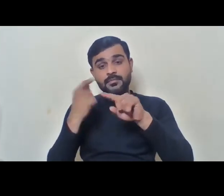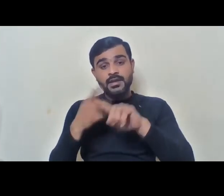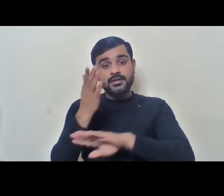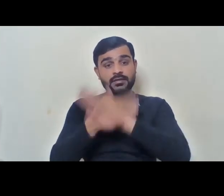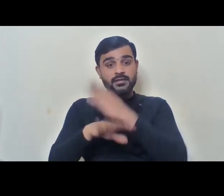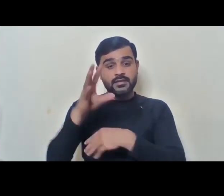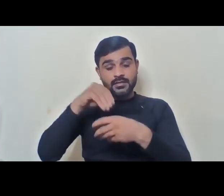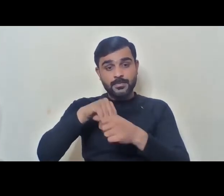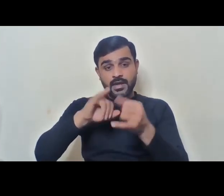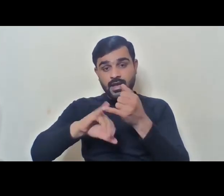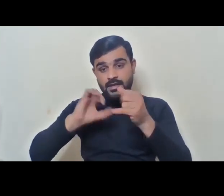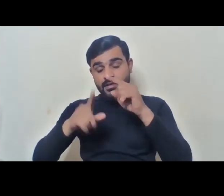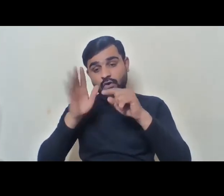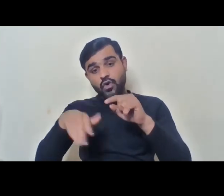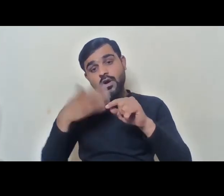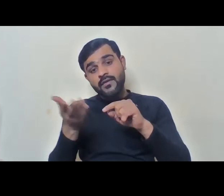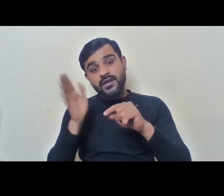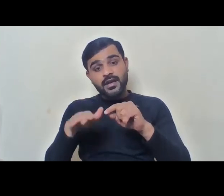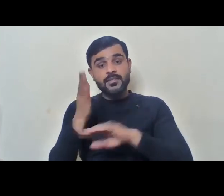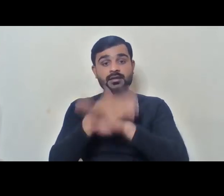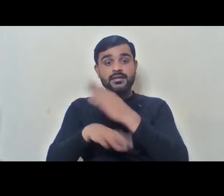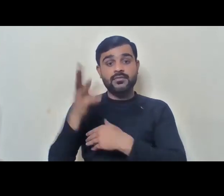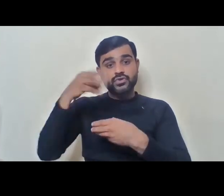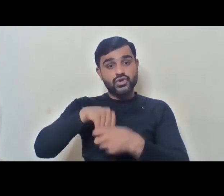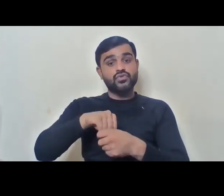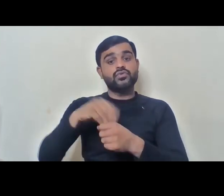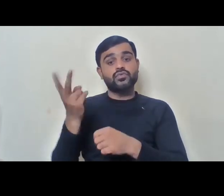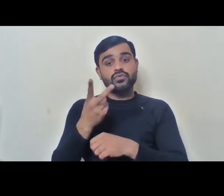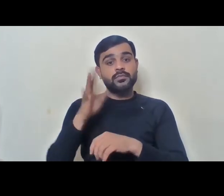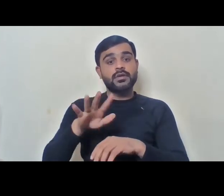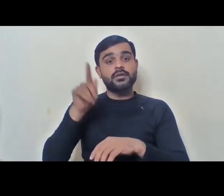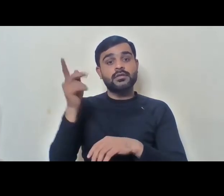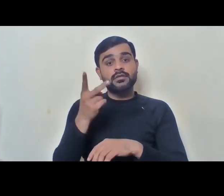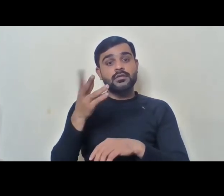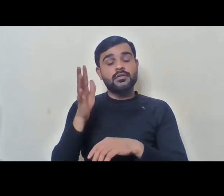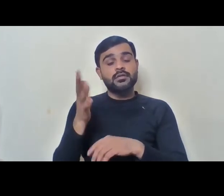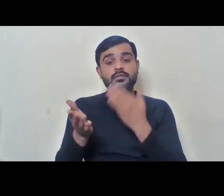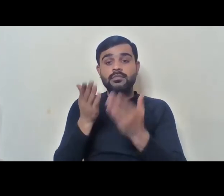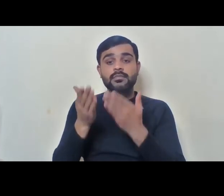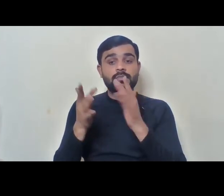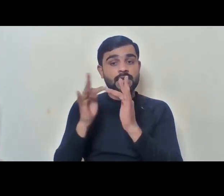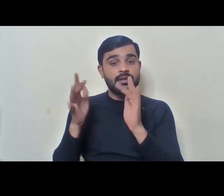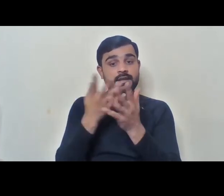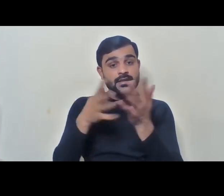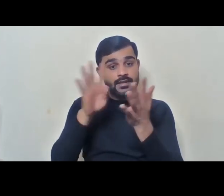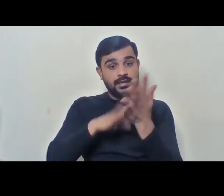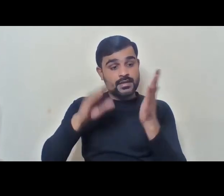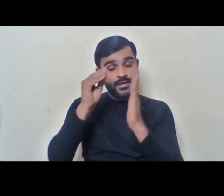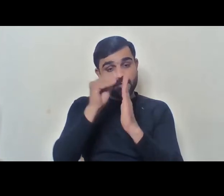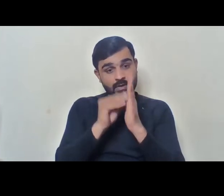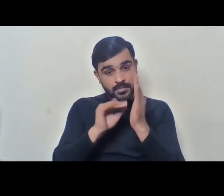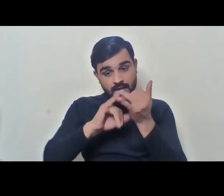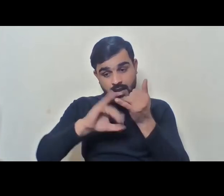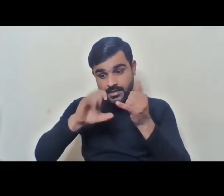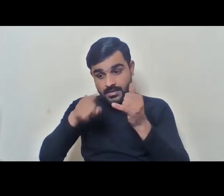SC and having a disability, both will prevail because they will then be getting the roaster point for SC